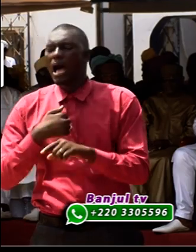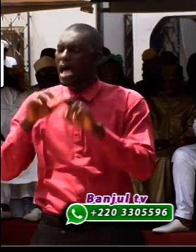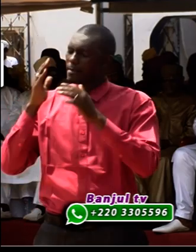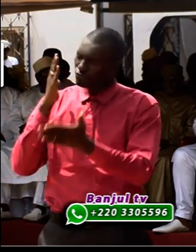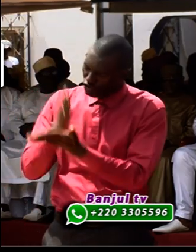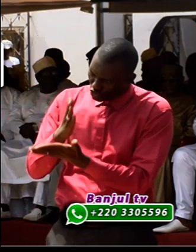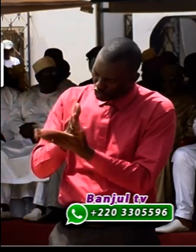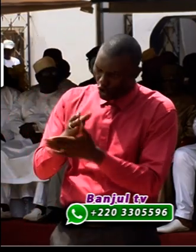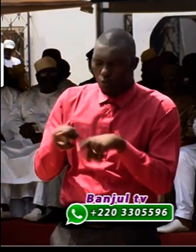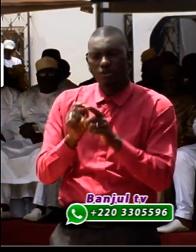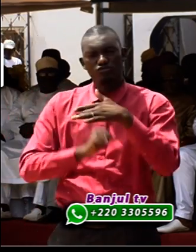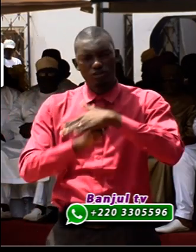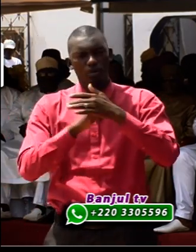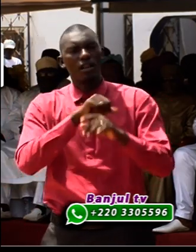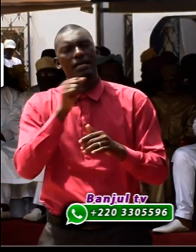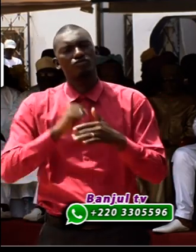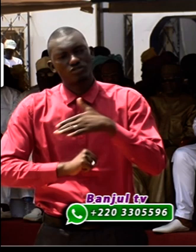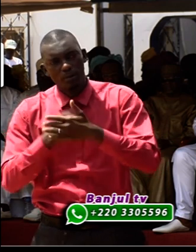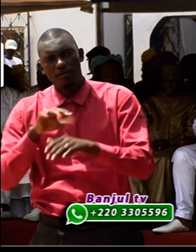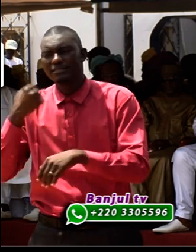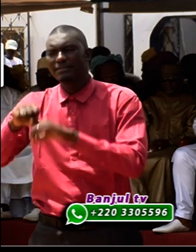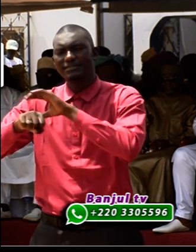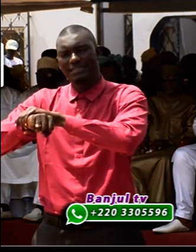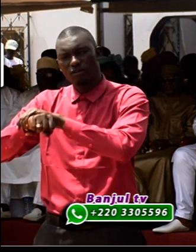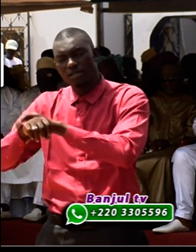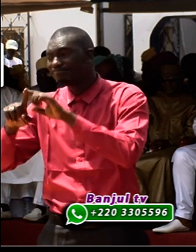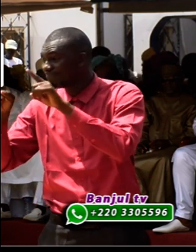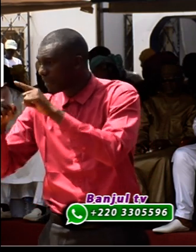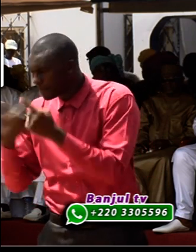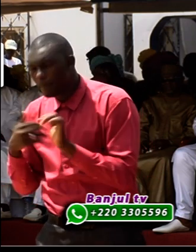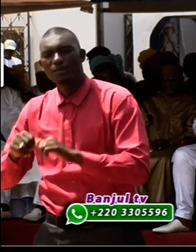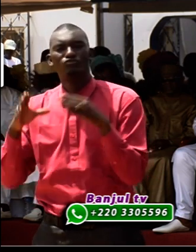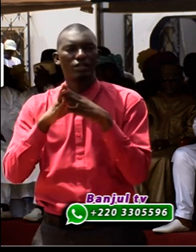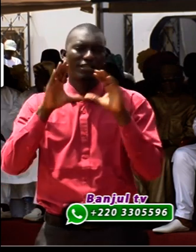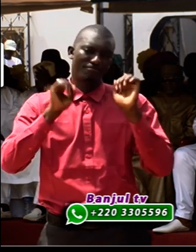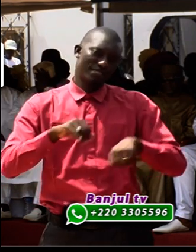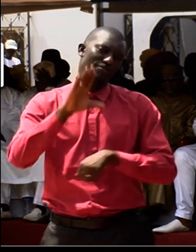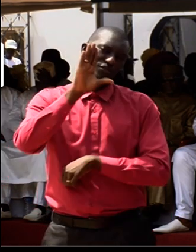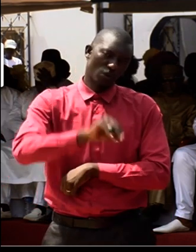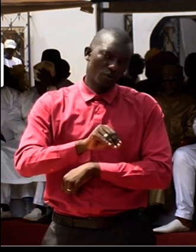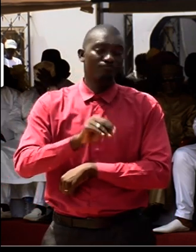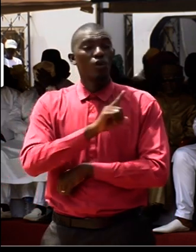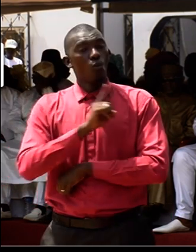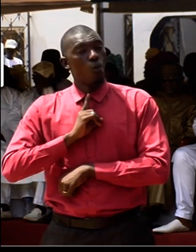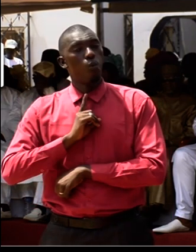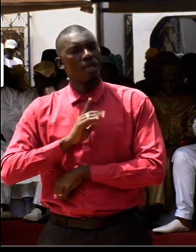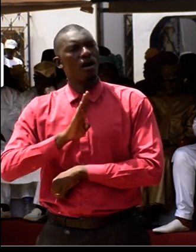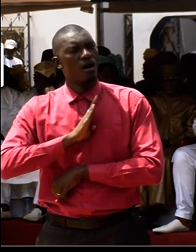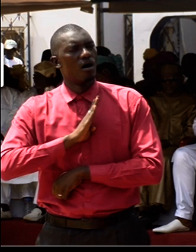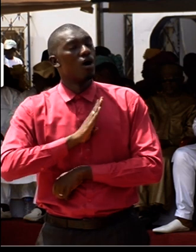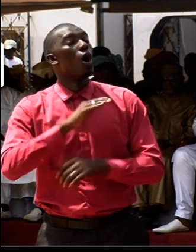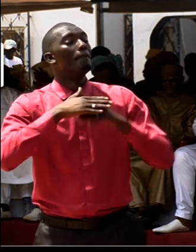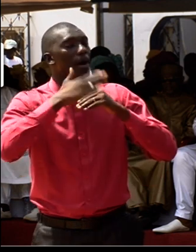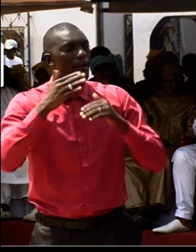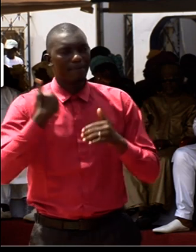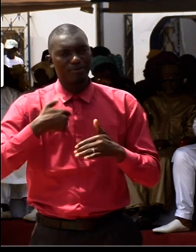support and the support of the stakeholders, together, we will do it. We owe a lot to the people